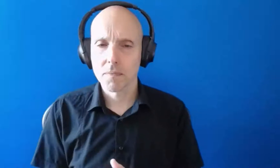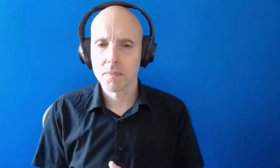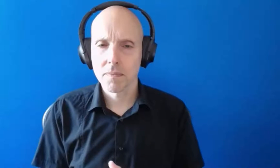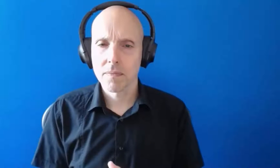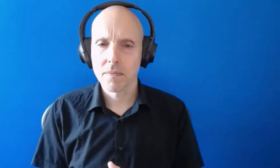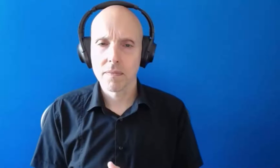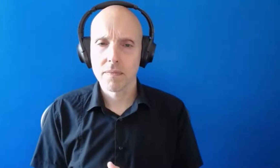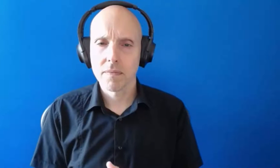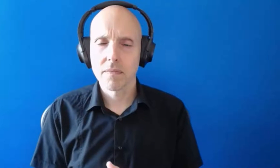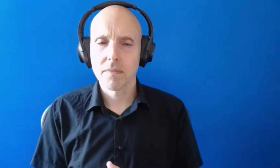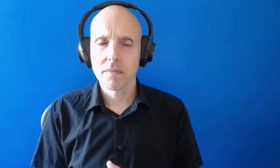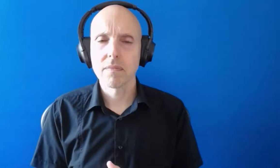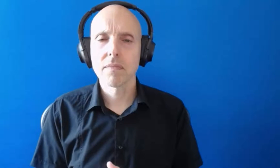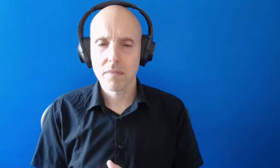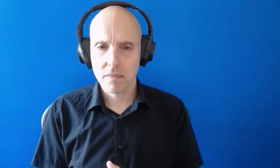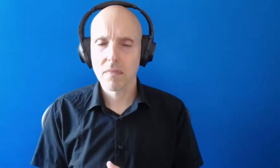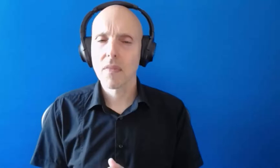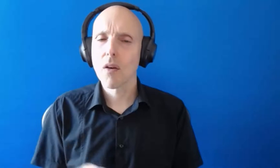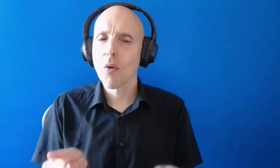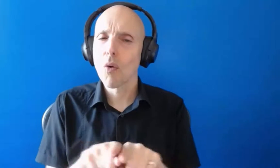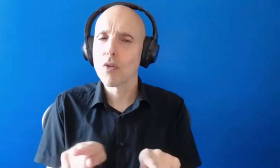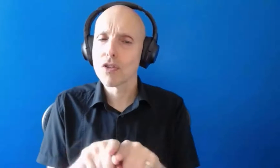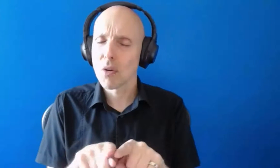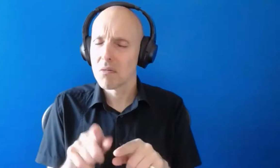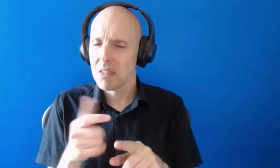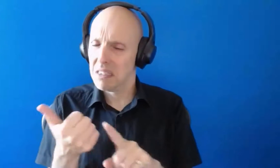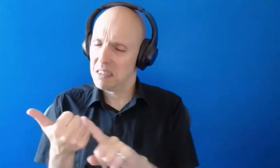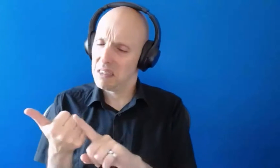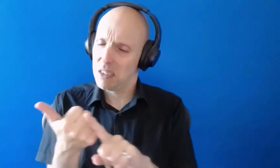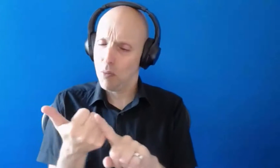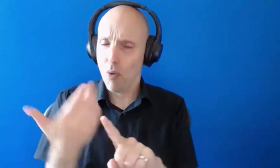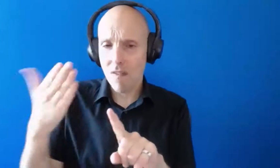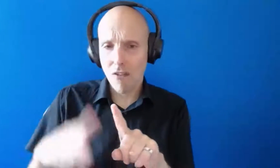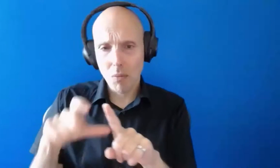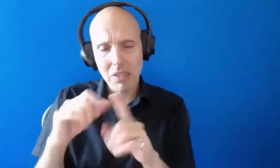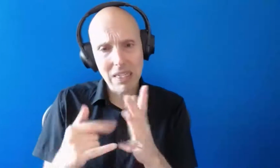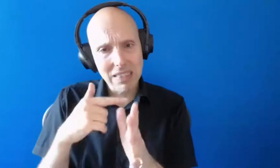We'll talk about the support that can be made available through DSAs.